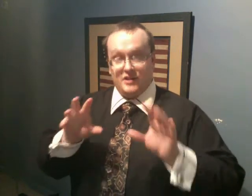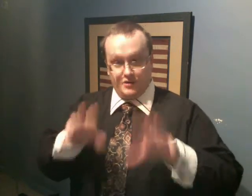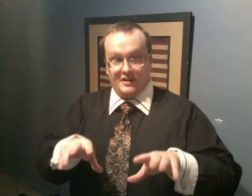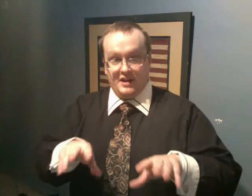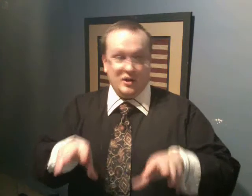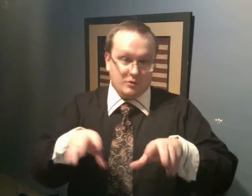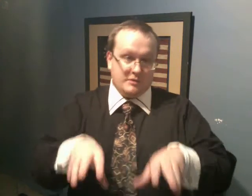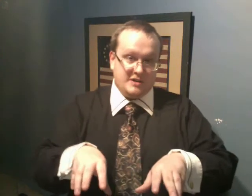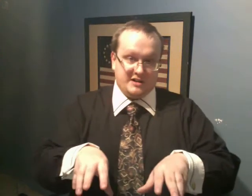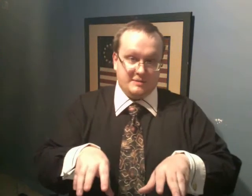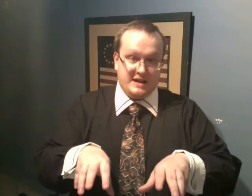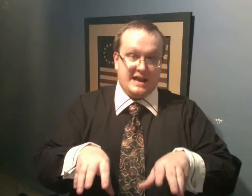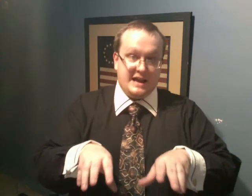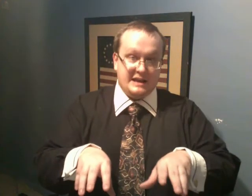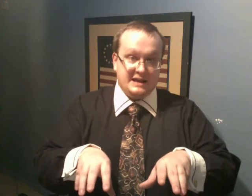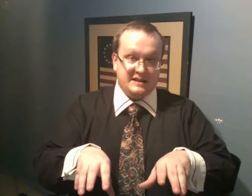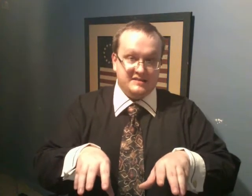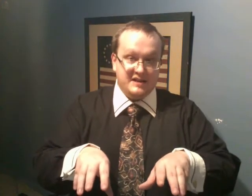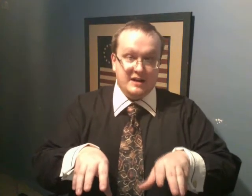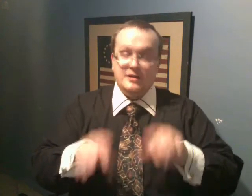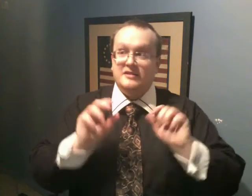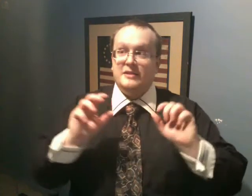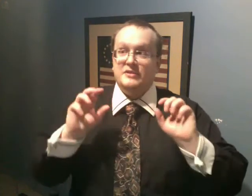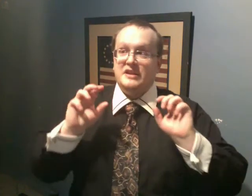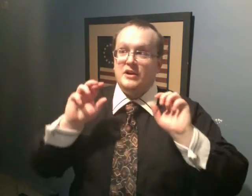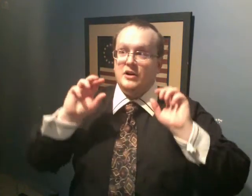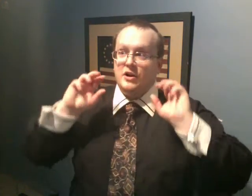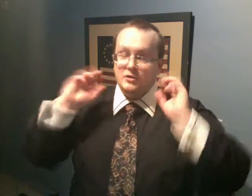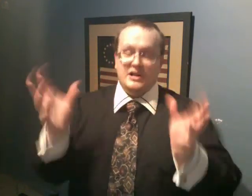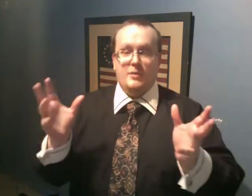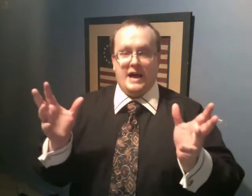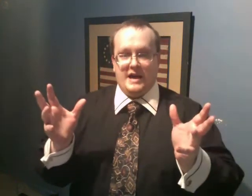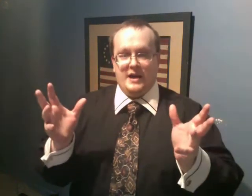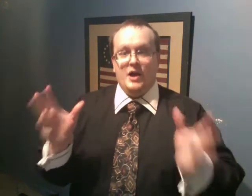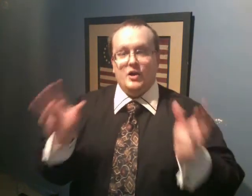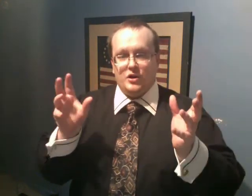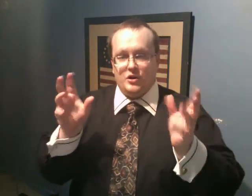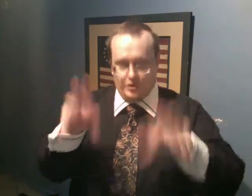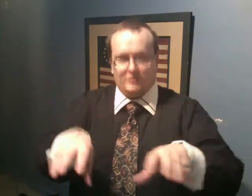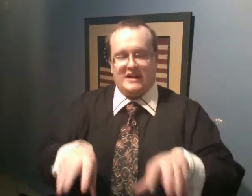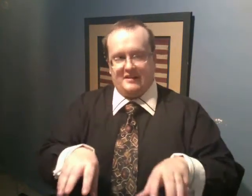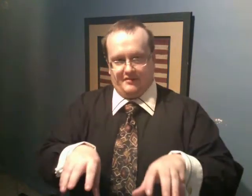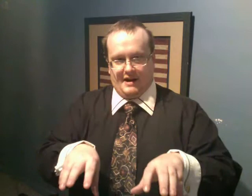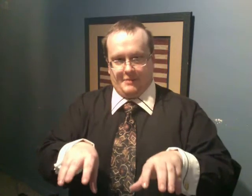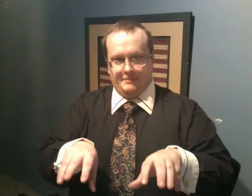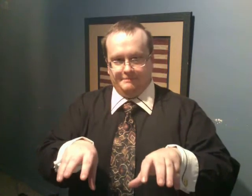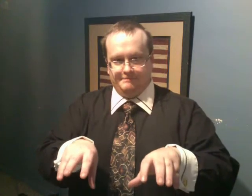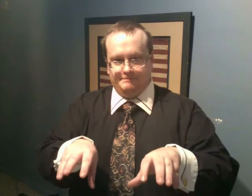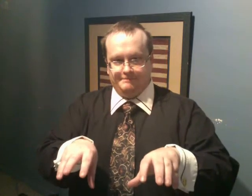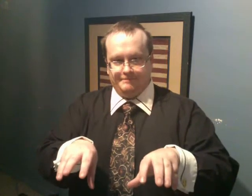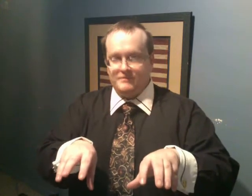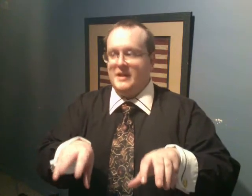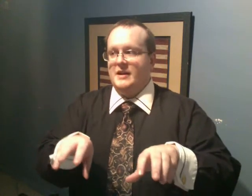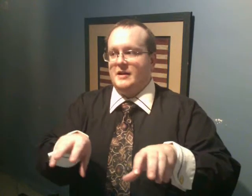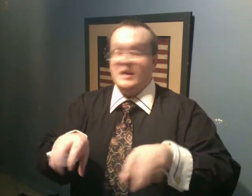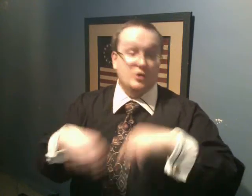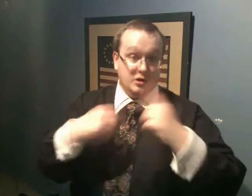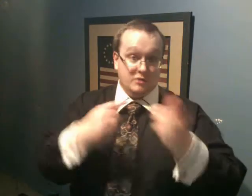you think you were abducted by aliens, because that was the only way you could write this crap. Then you're going to